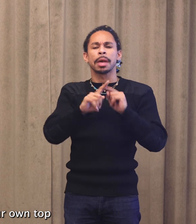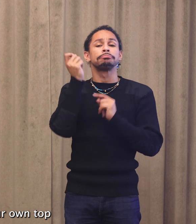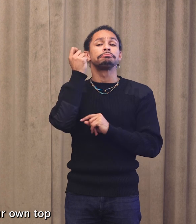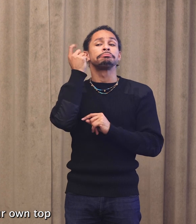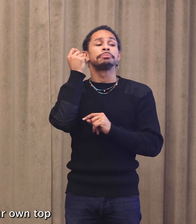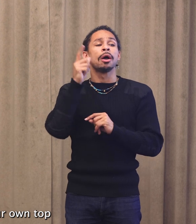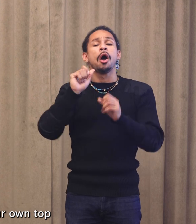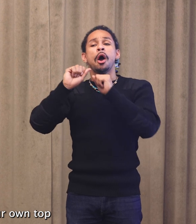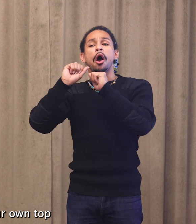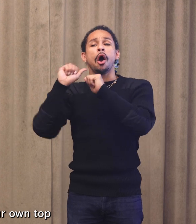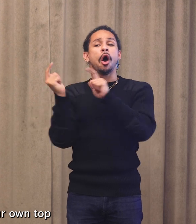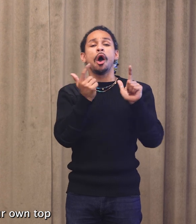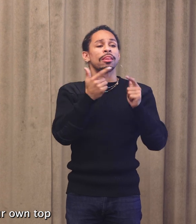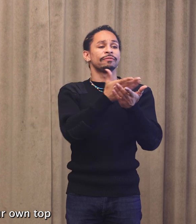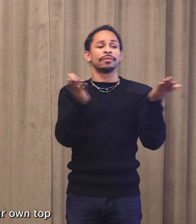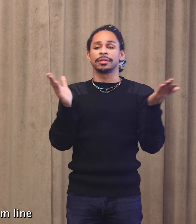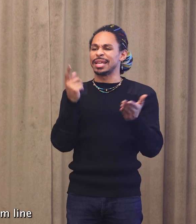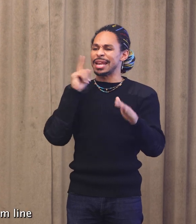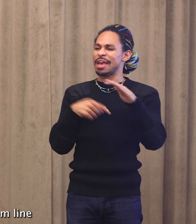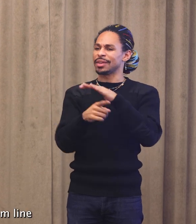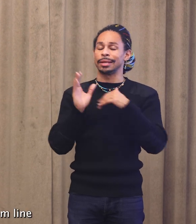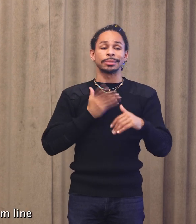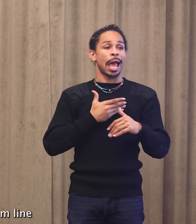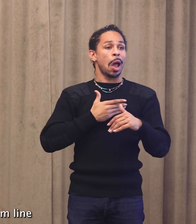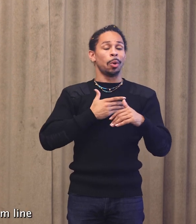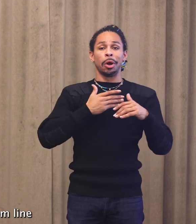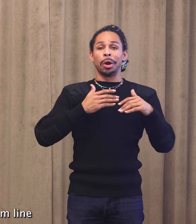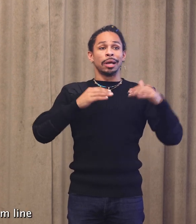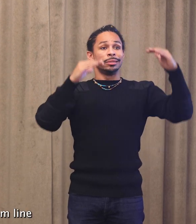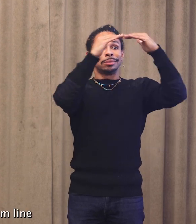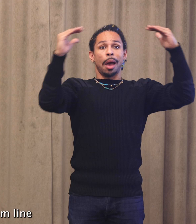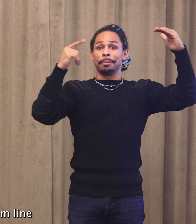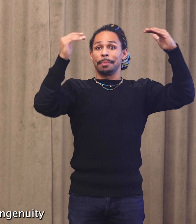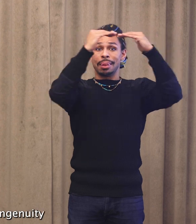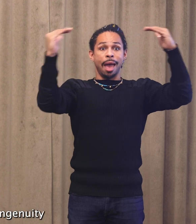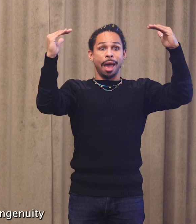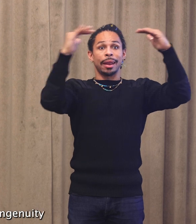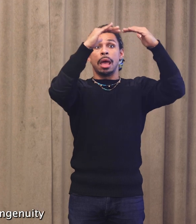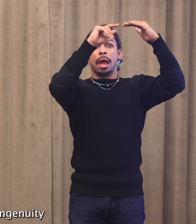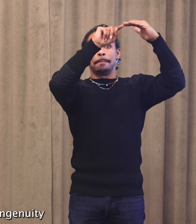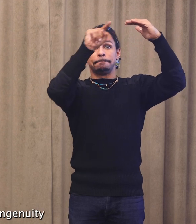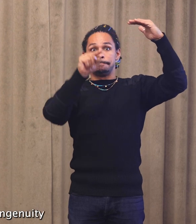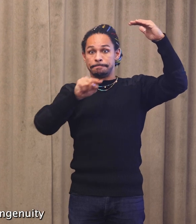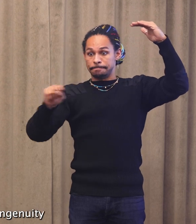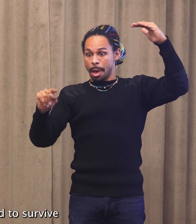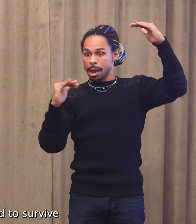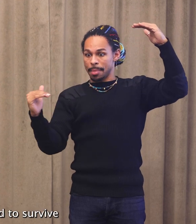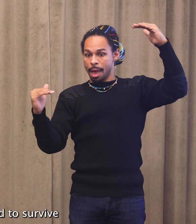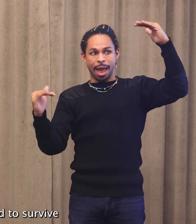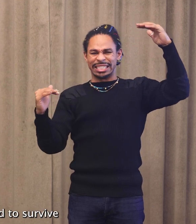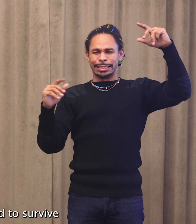navigating our own top and bottom line have some ingenuity